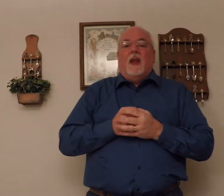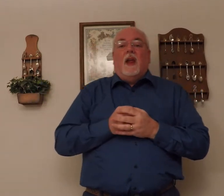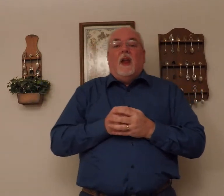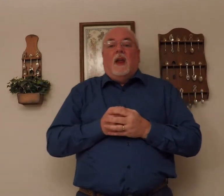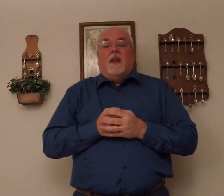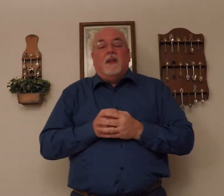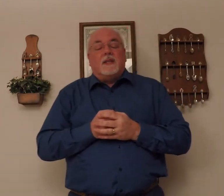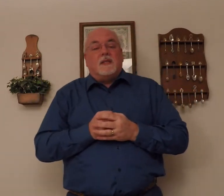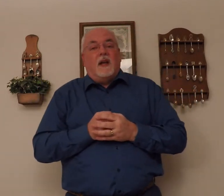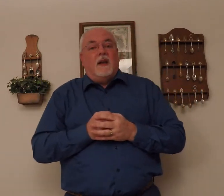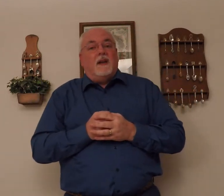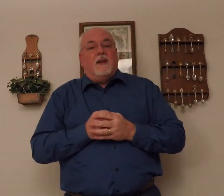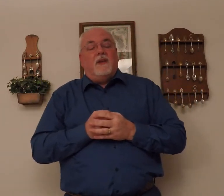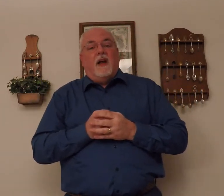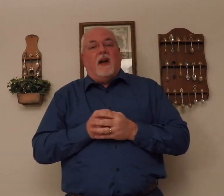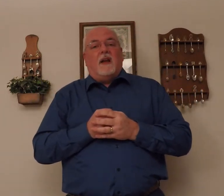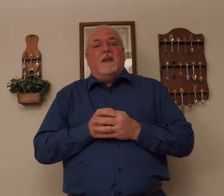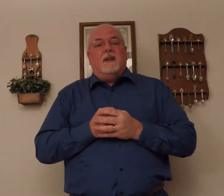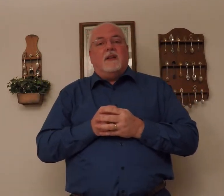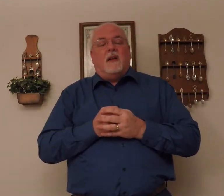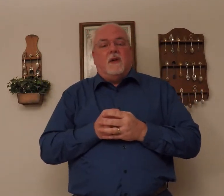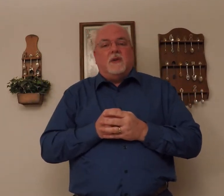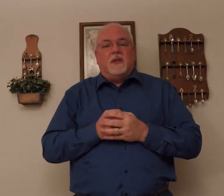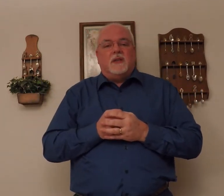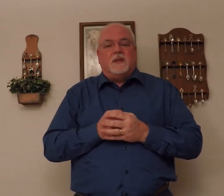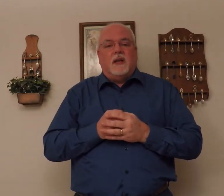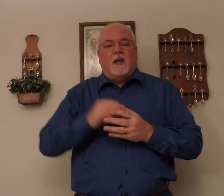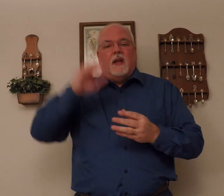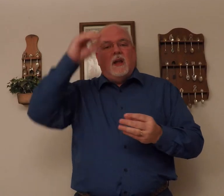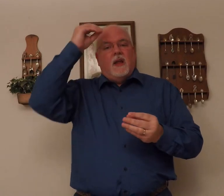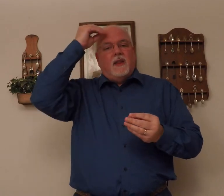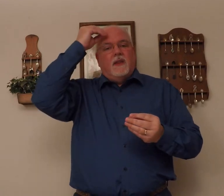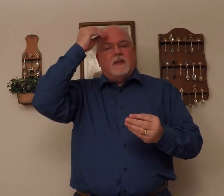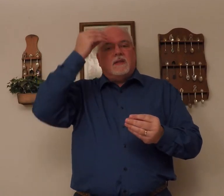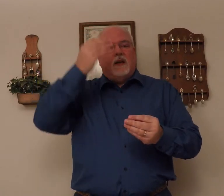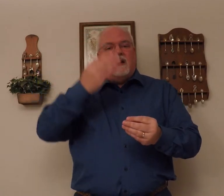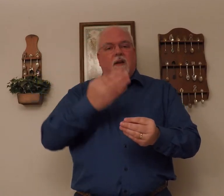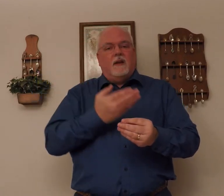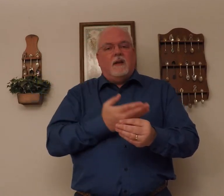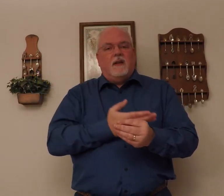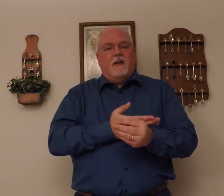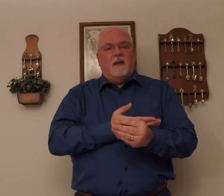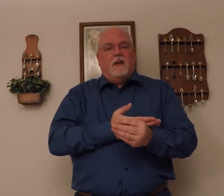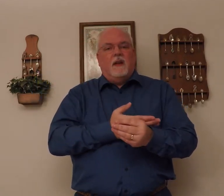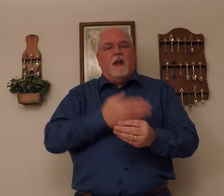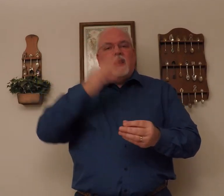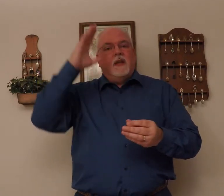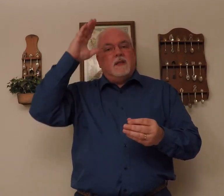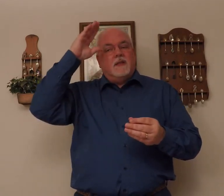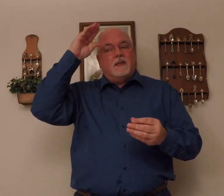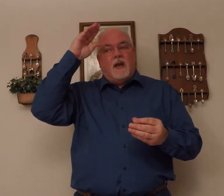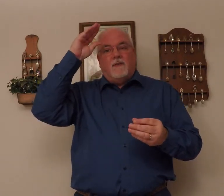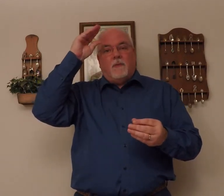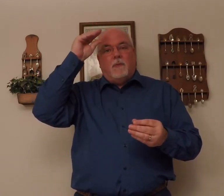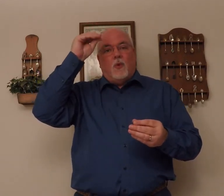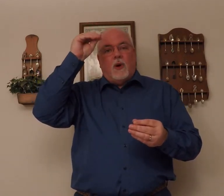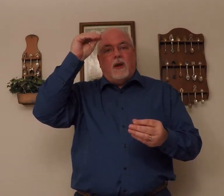The Son of God just closes. The Son, this is a sign for boy,